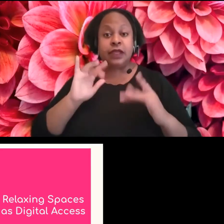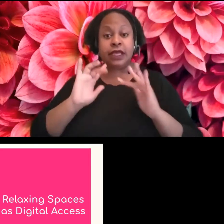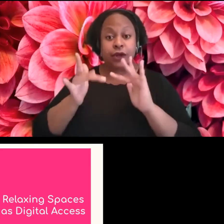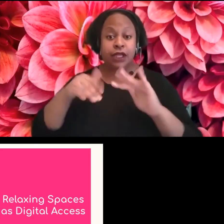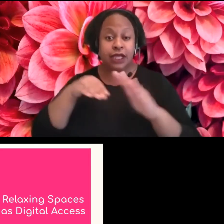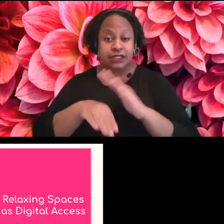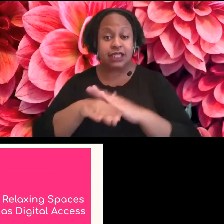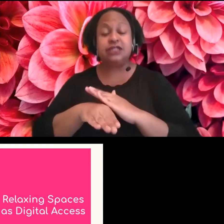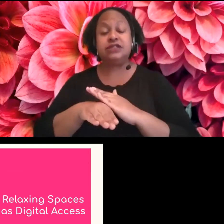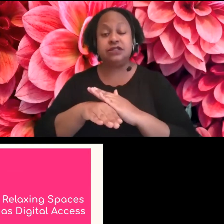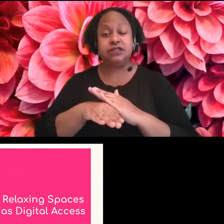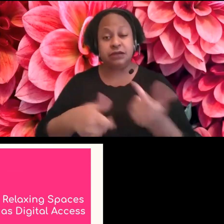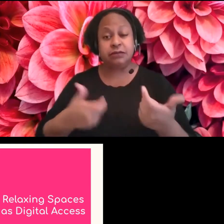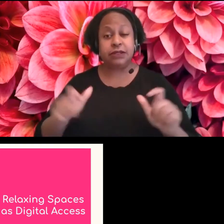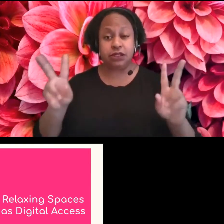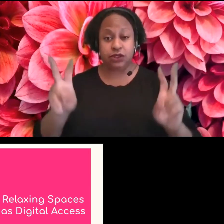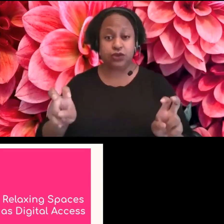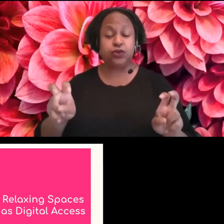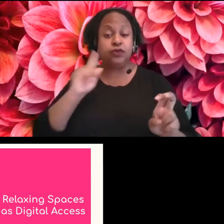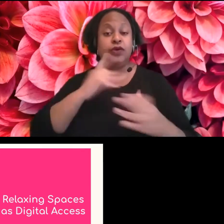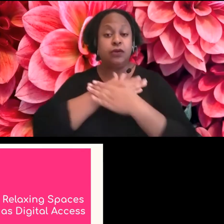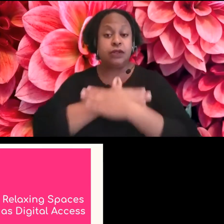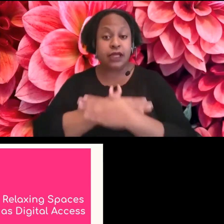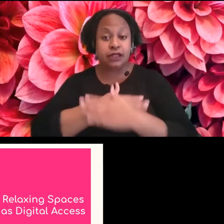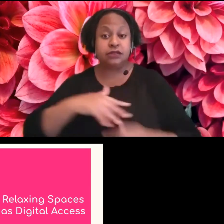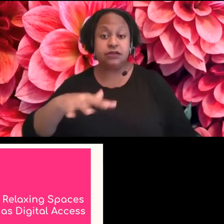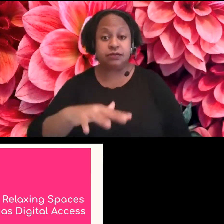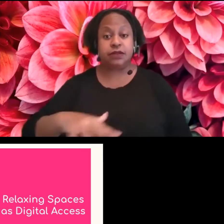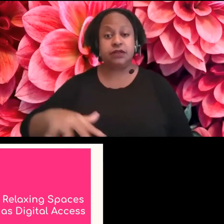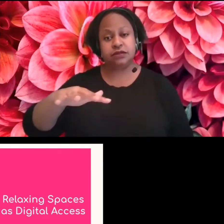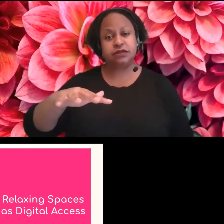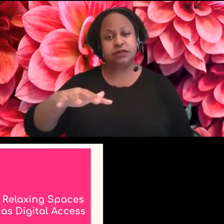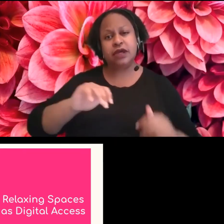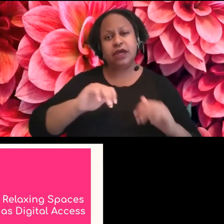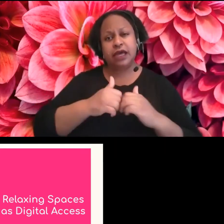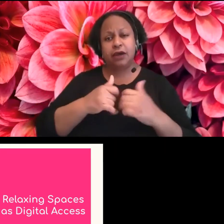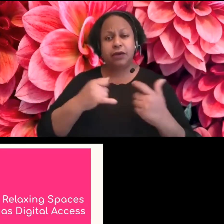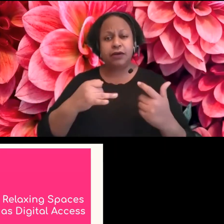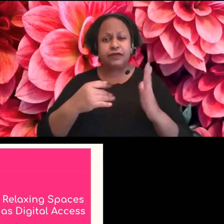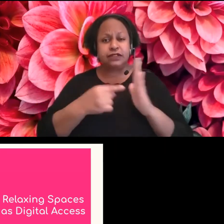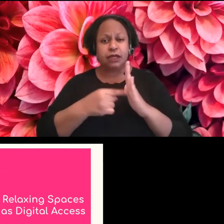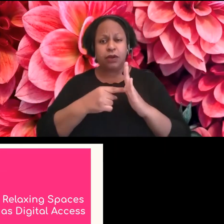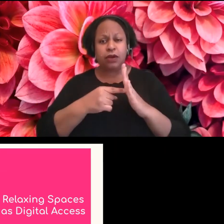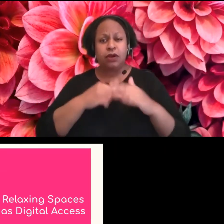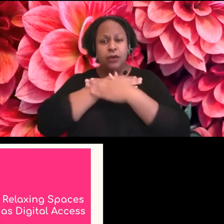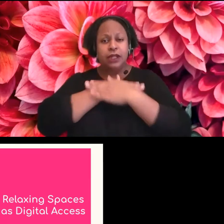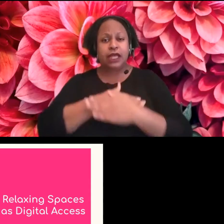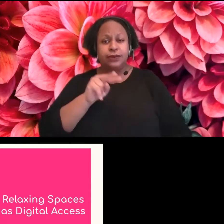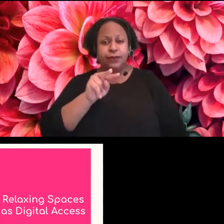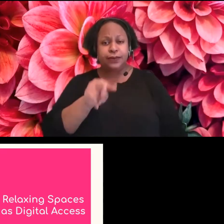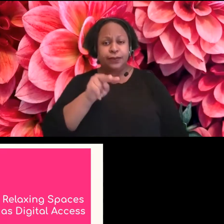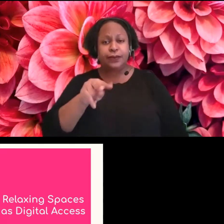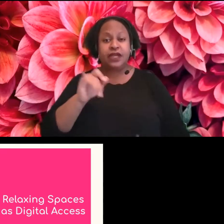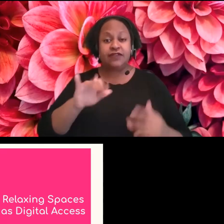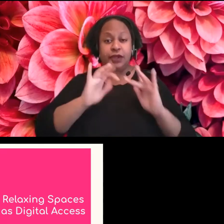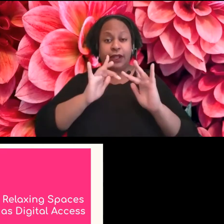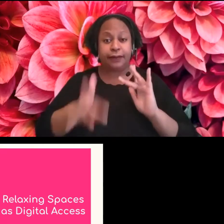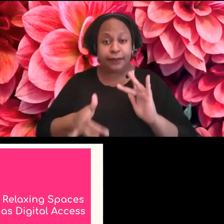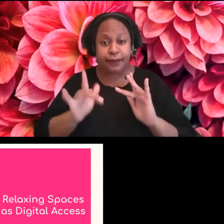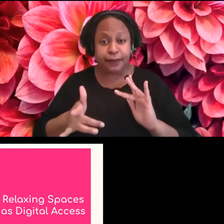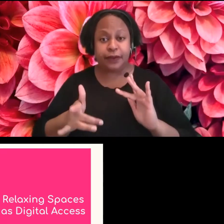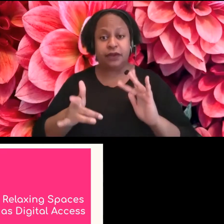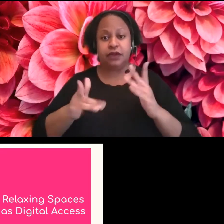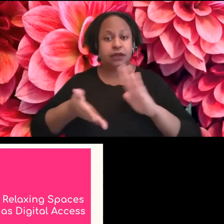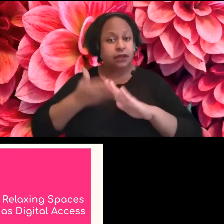I think also is a huge part of relaxing spaces because how can you be relaxed? If your internet is cutting out every five seconds, if your laptop